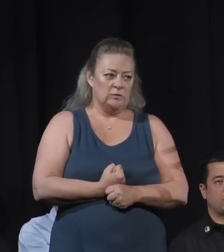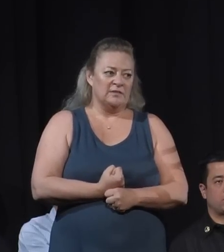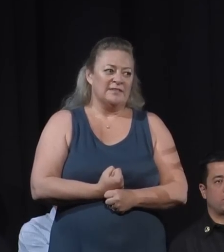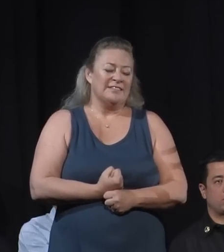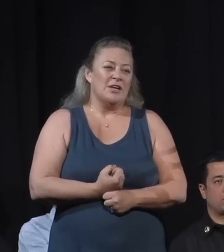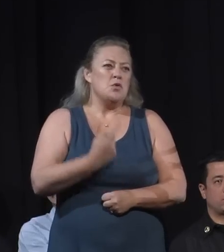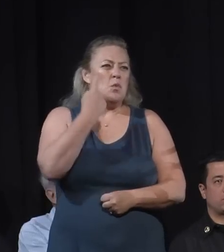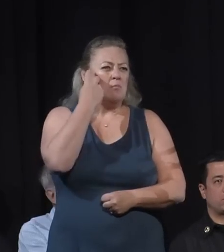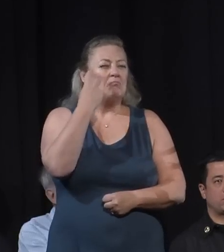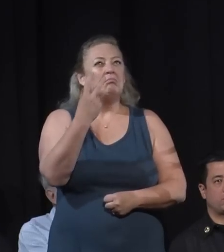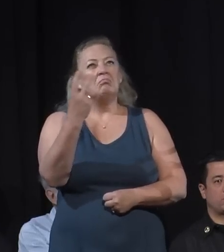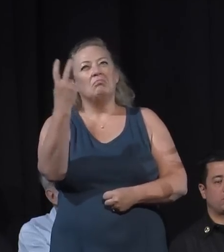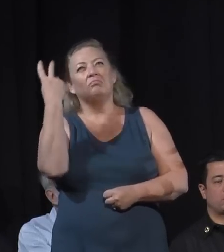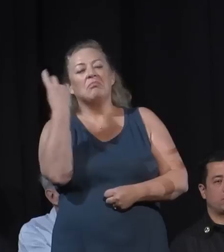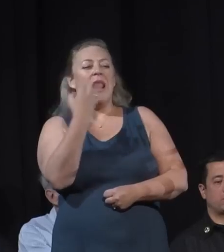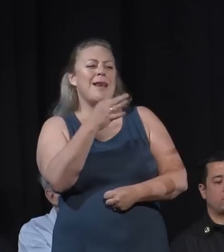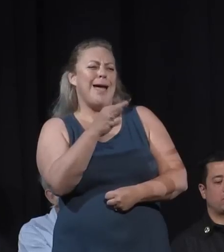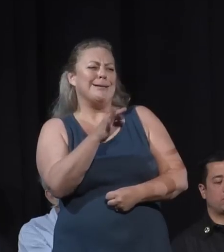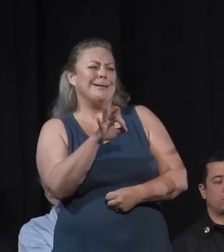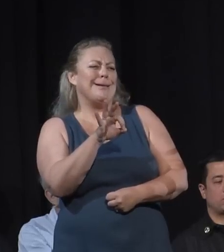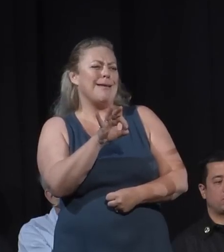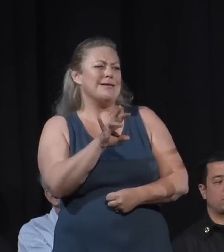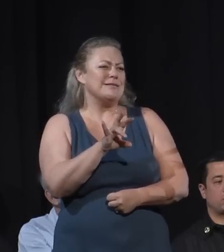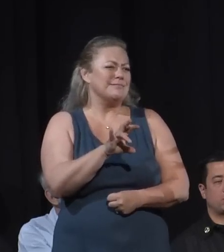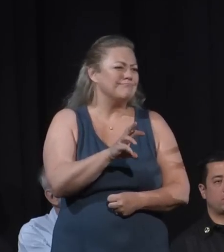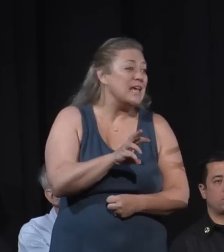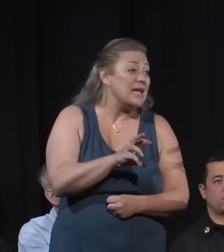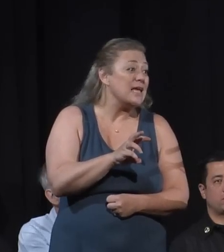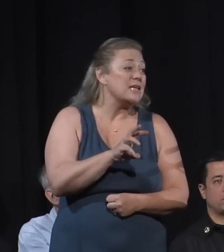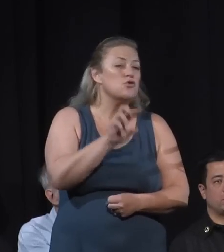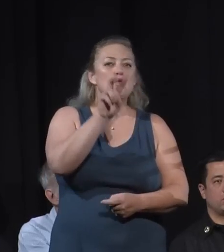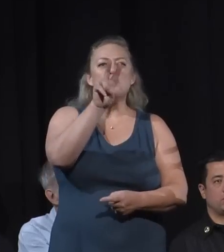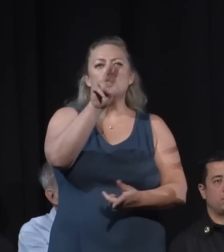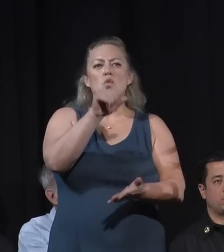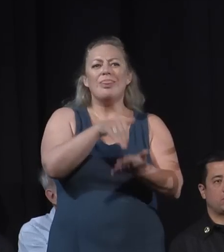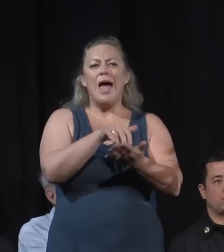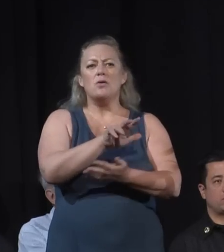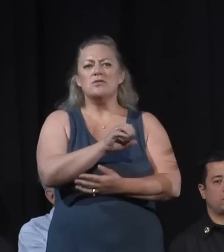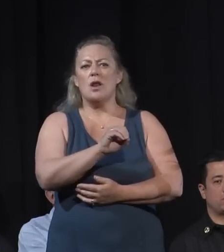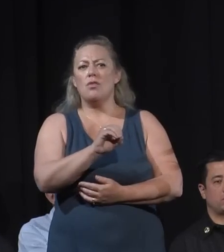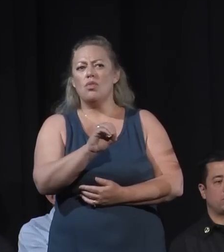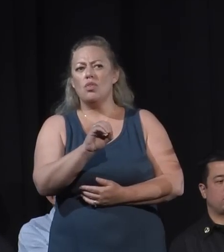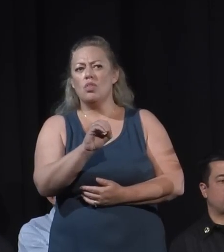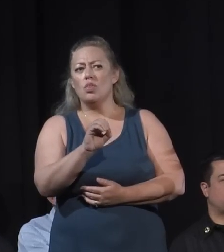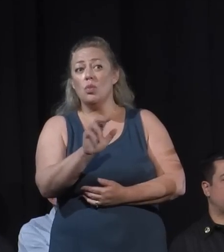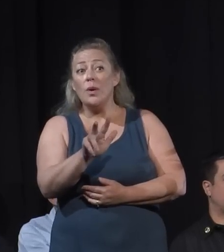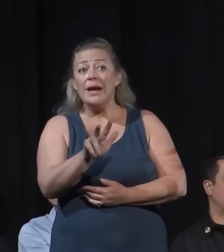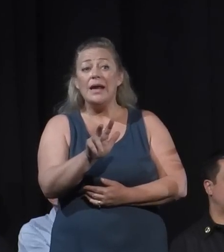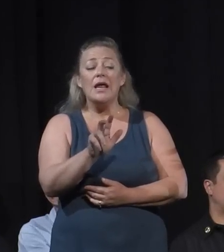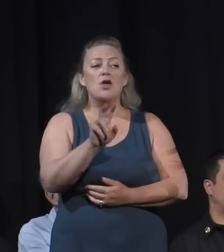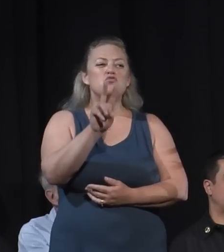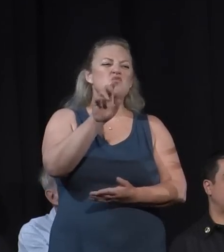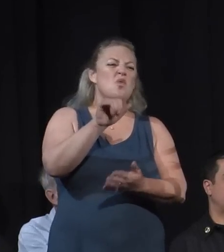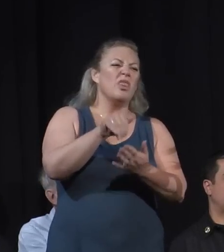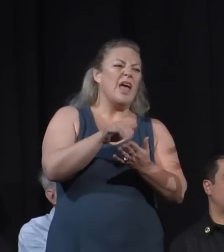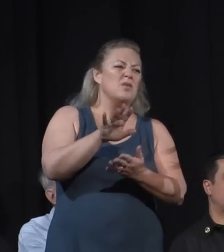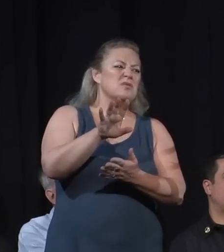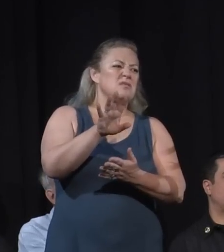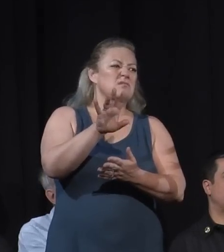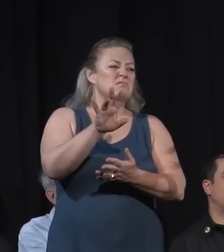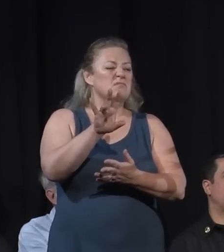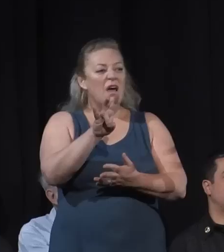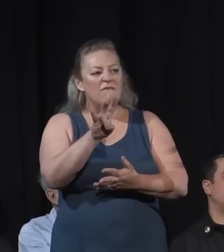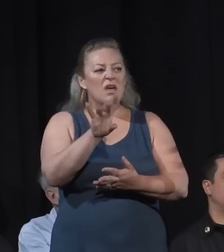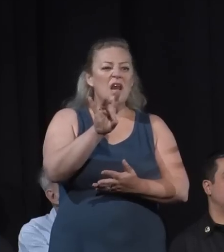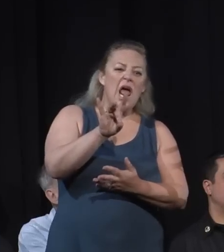think back, 1996, 2003, 2007, 2008, we had a similar situation.